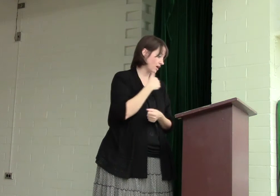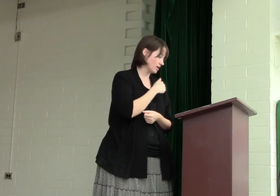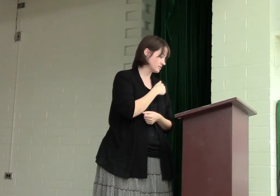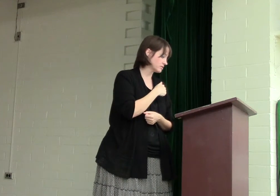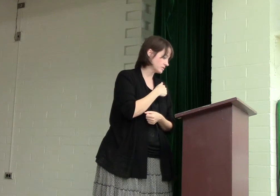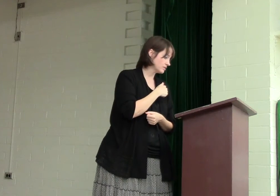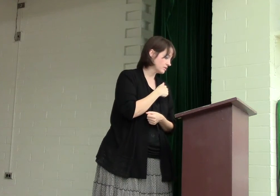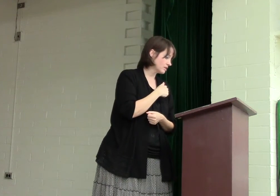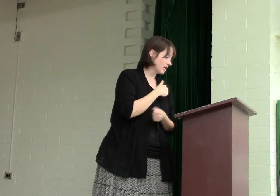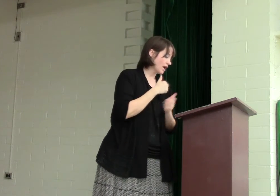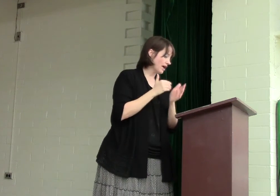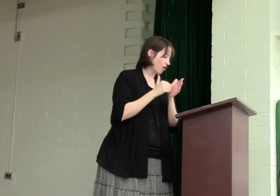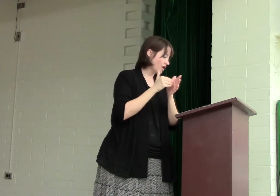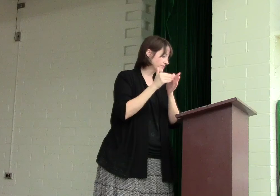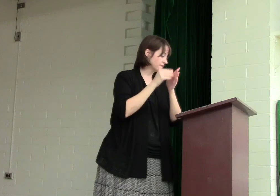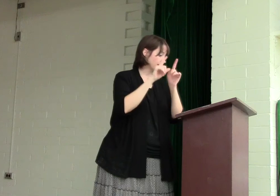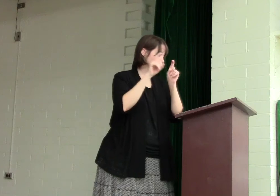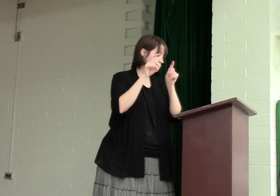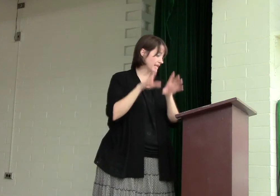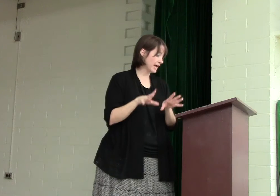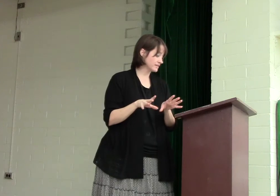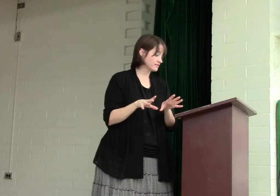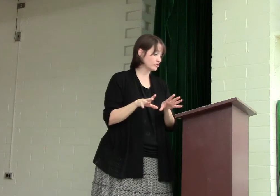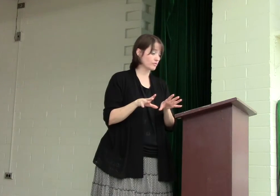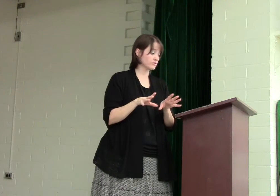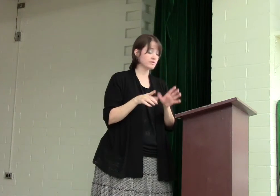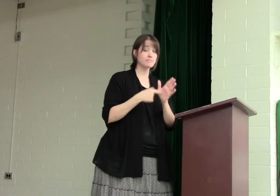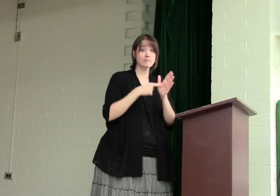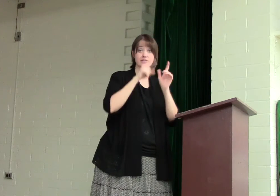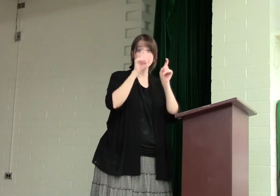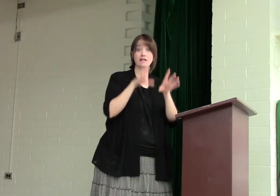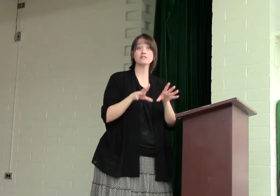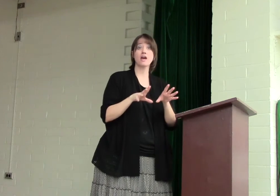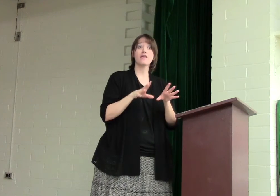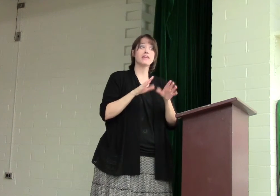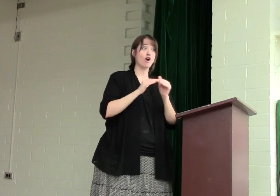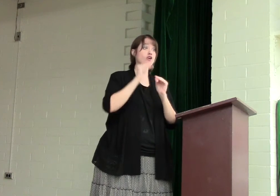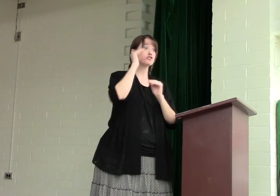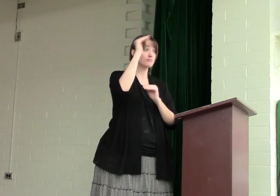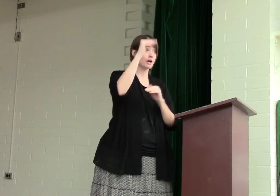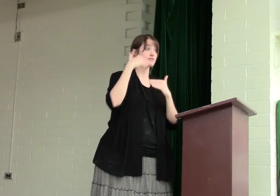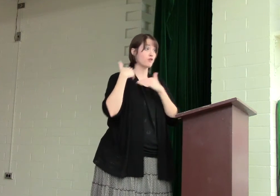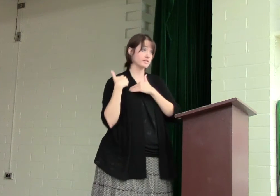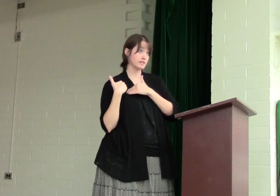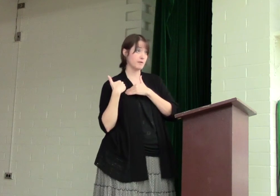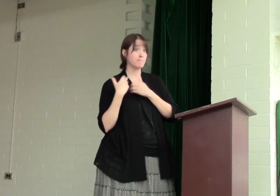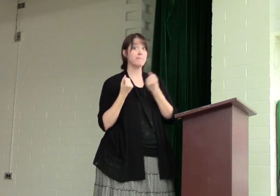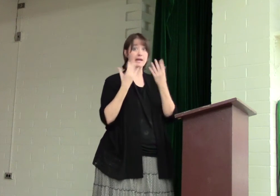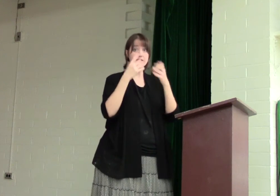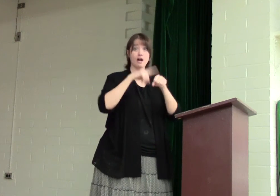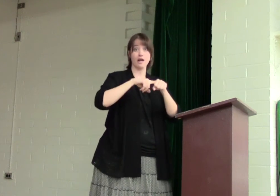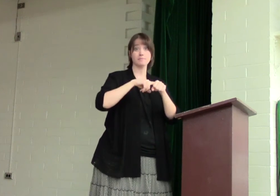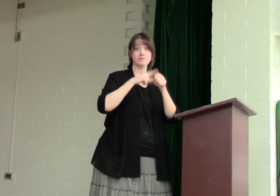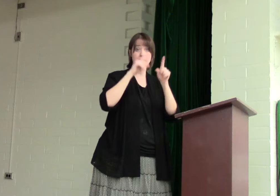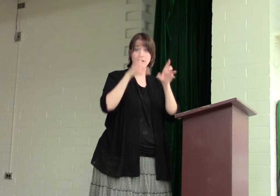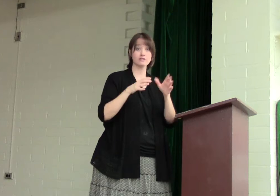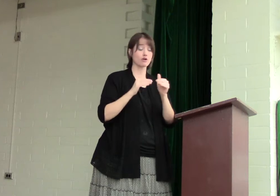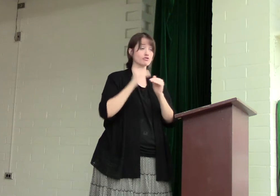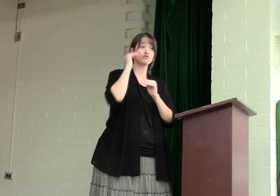us. And oftentimes the tests, you know, sometimes the tests, they are too much for us to bear. Many times the tests are too